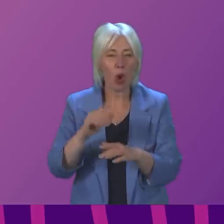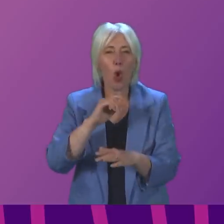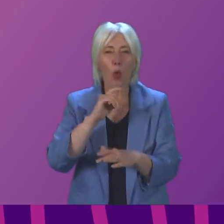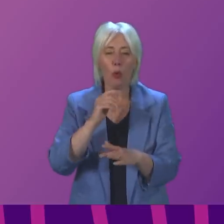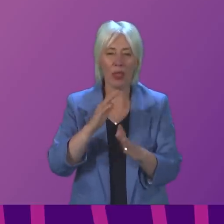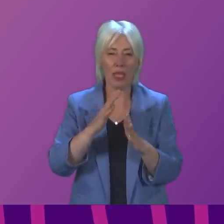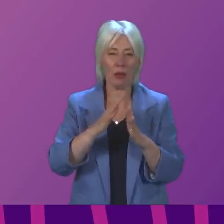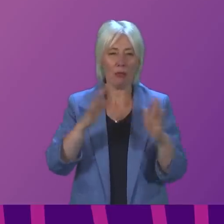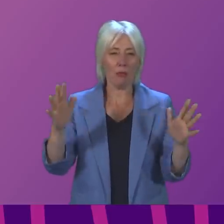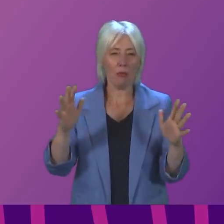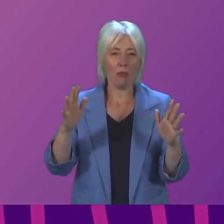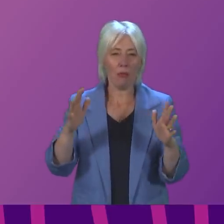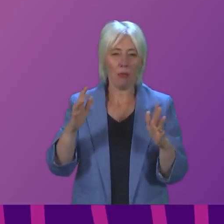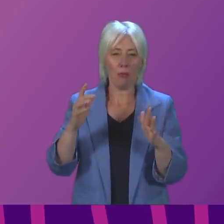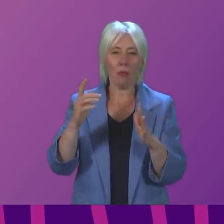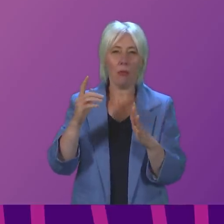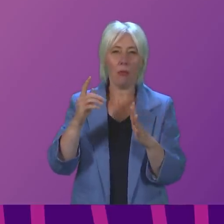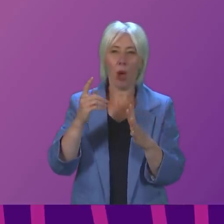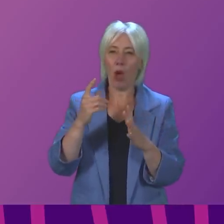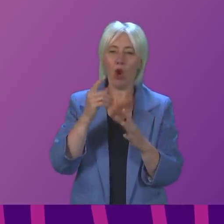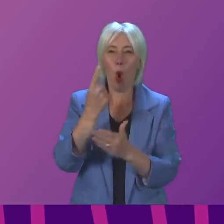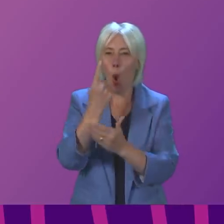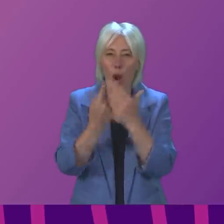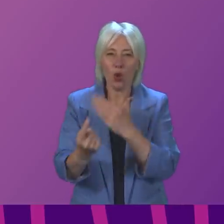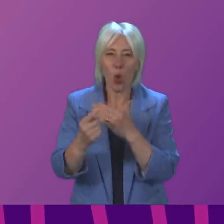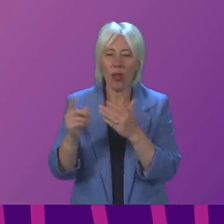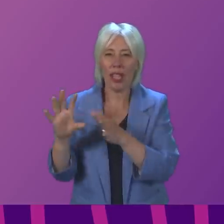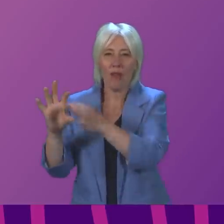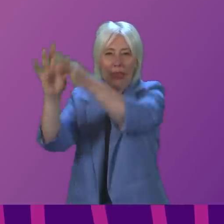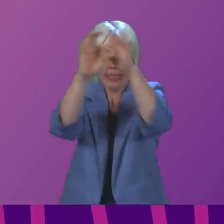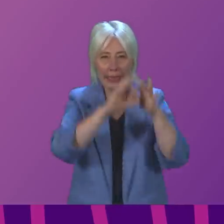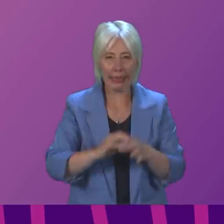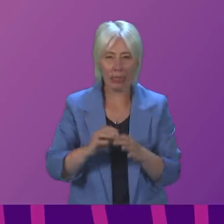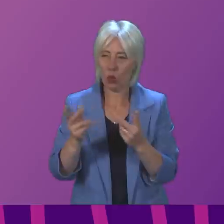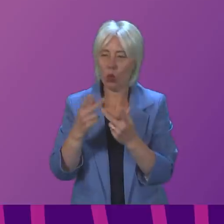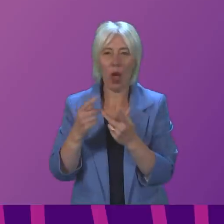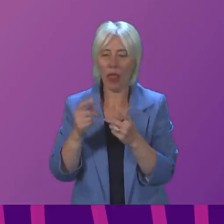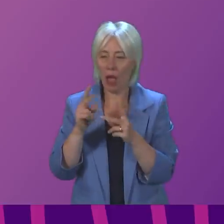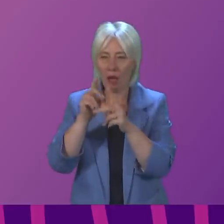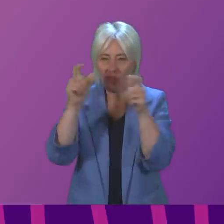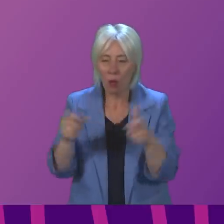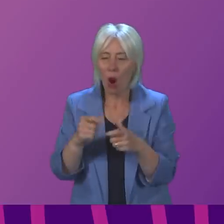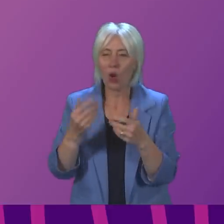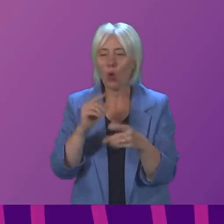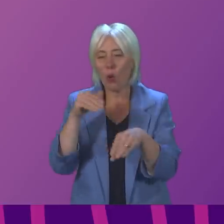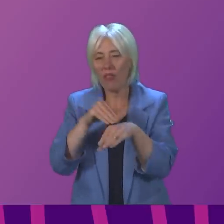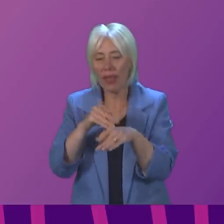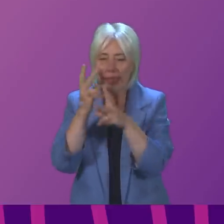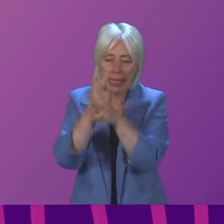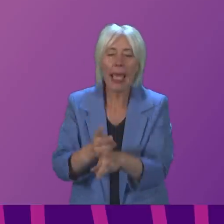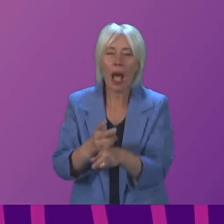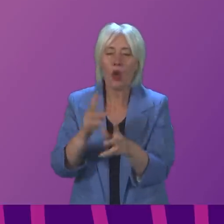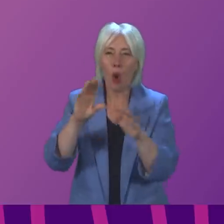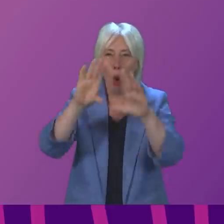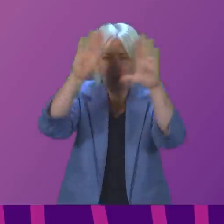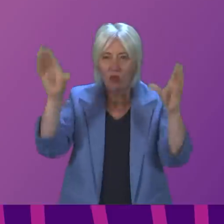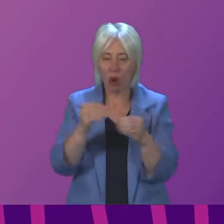It is also important not to see anything in isolation that we capture all of the different things that will impact on care within that. It is